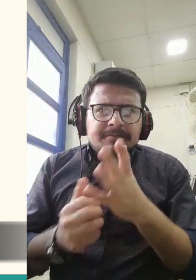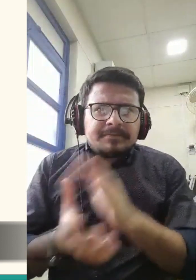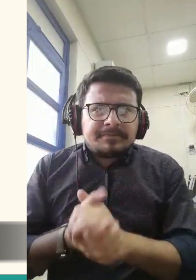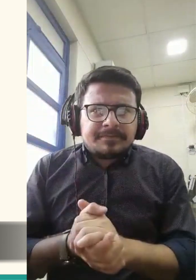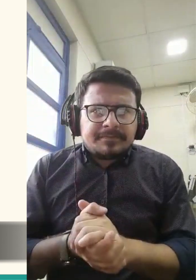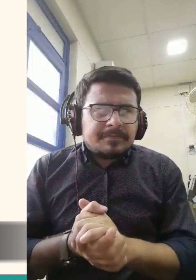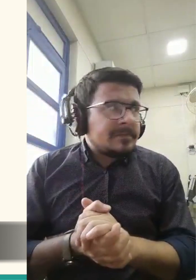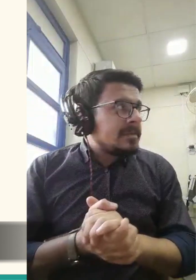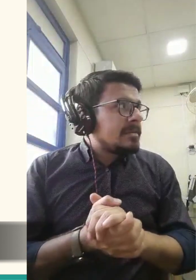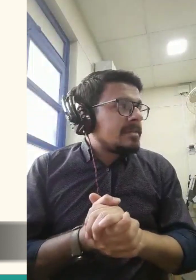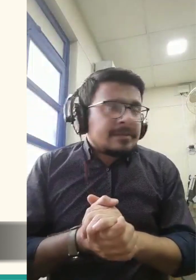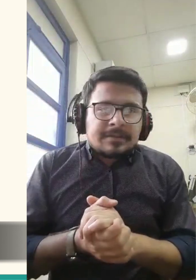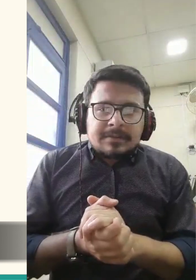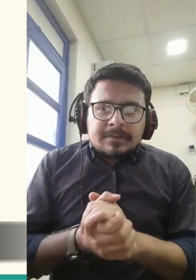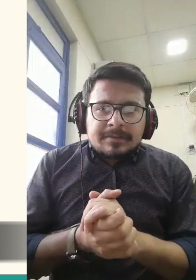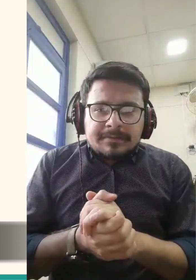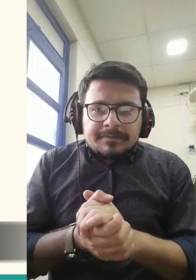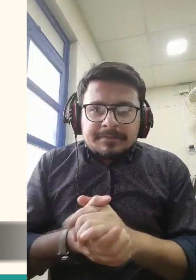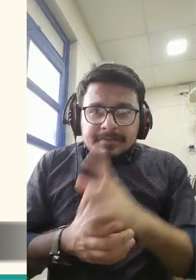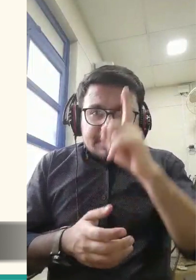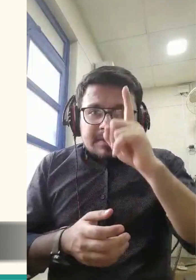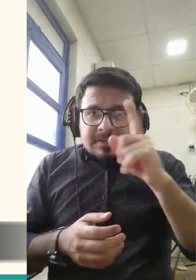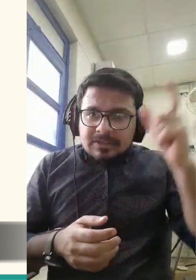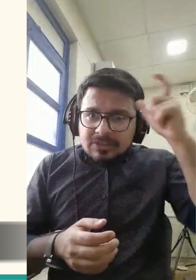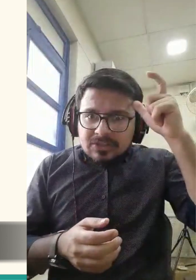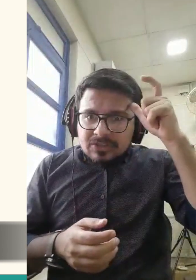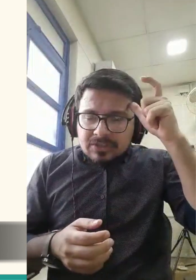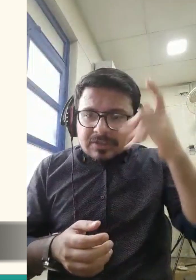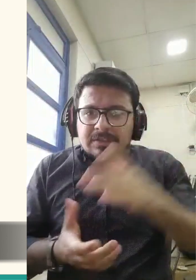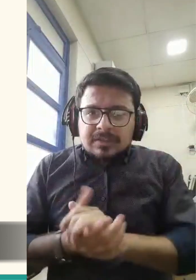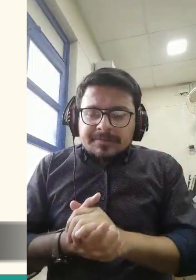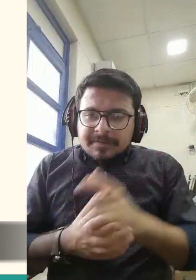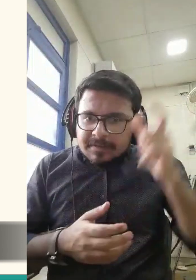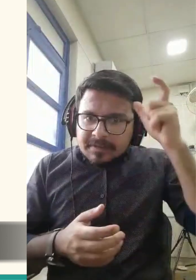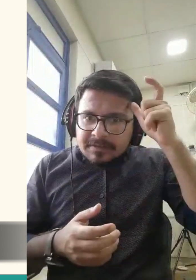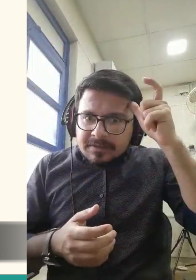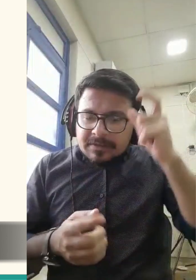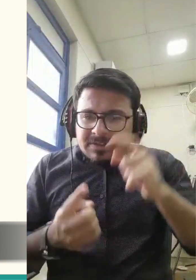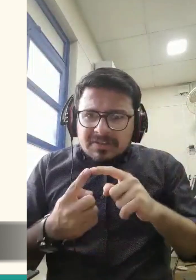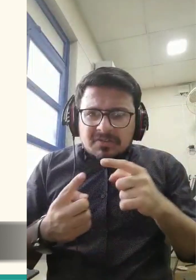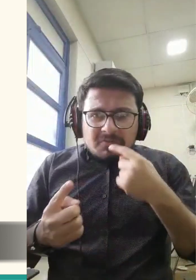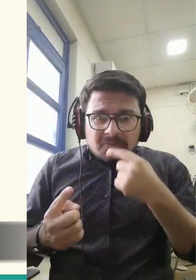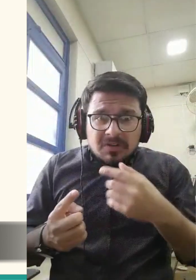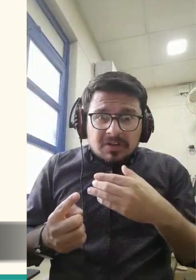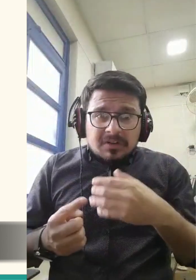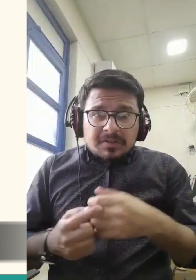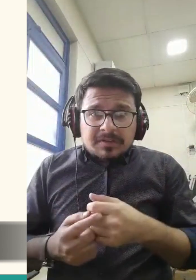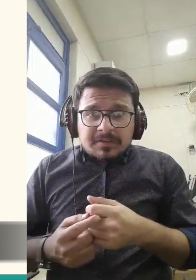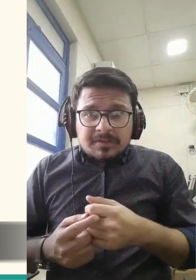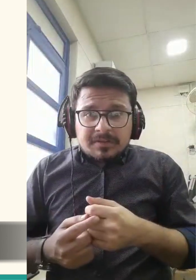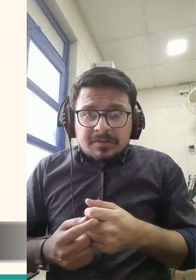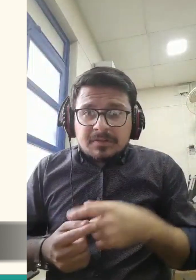both Adam and Eve to eat the fruit from the forbidden tree.